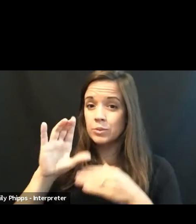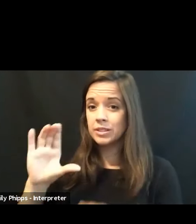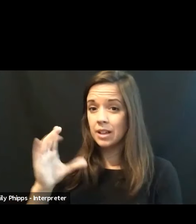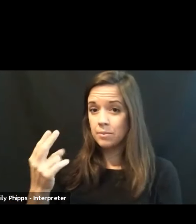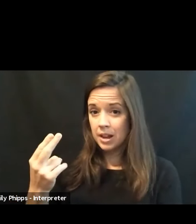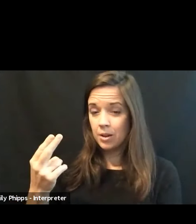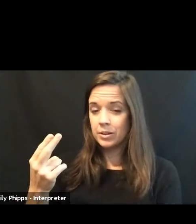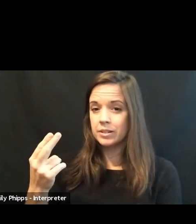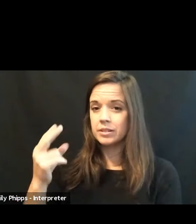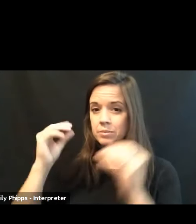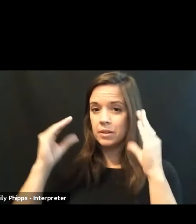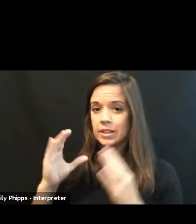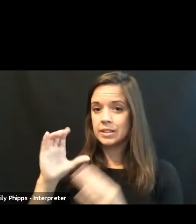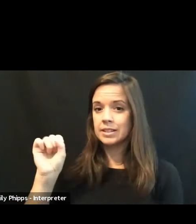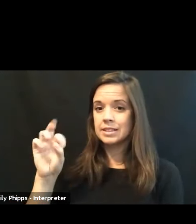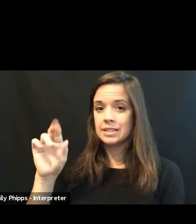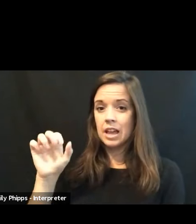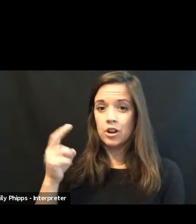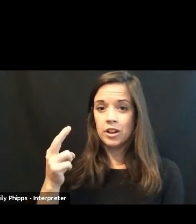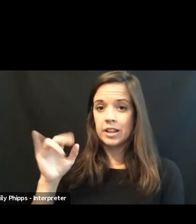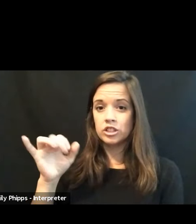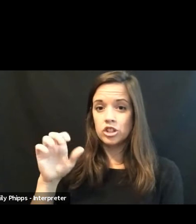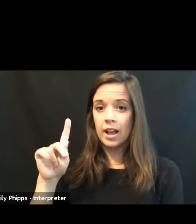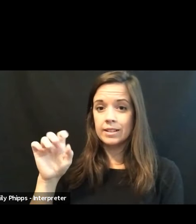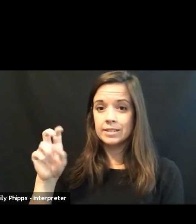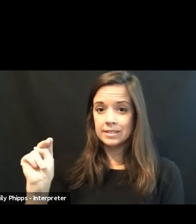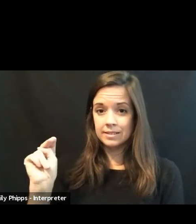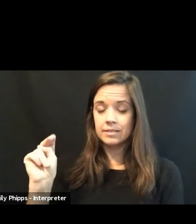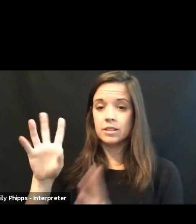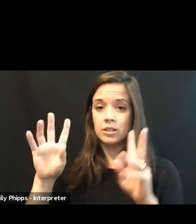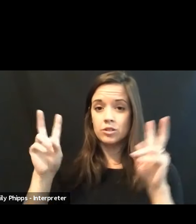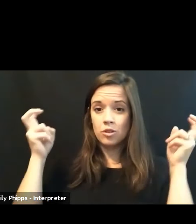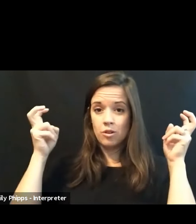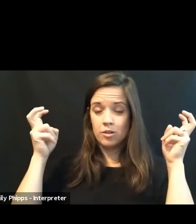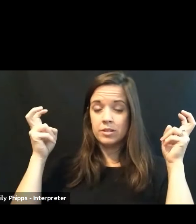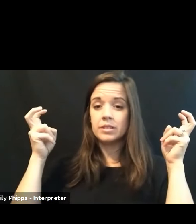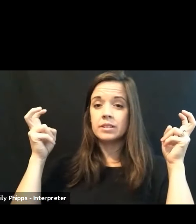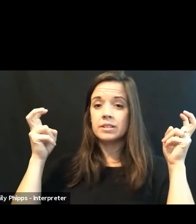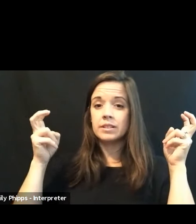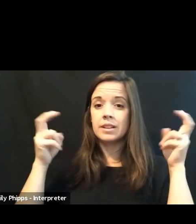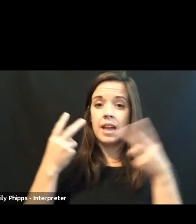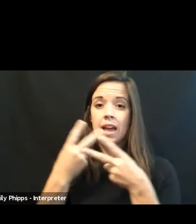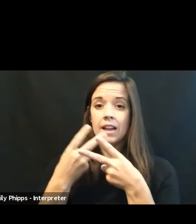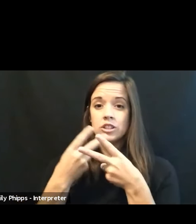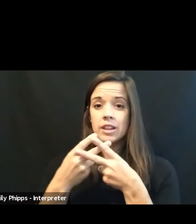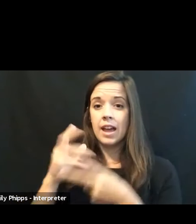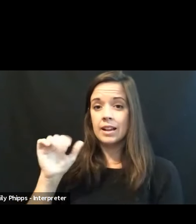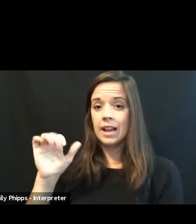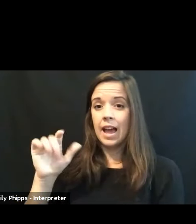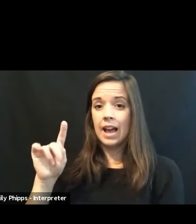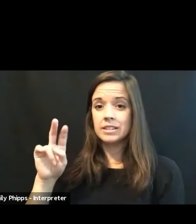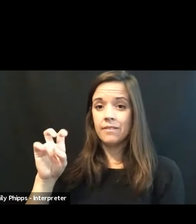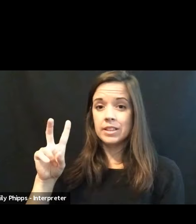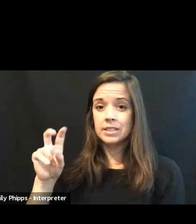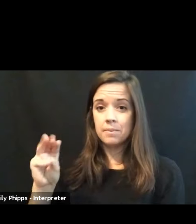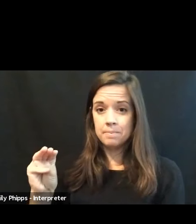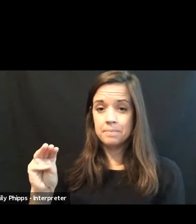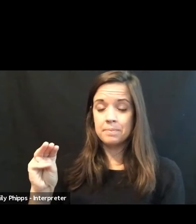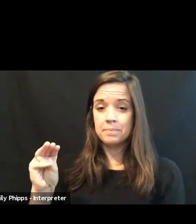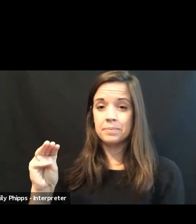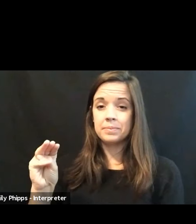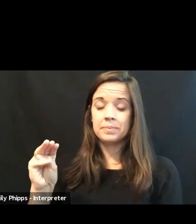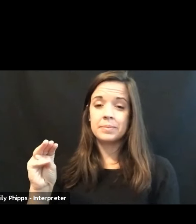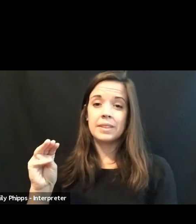Professor Sarah Jackson with a talk entitled Hashtag Activism, Networks of Race